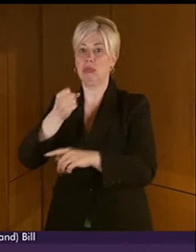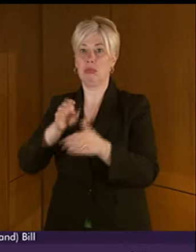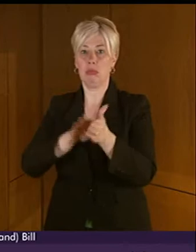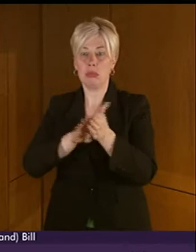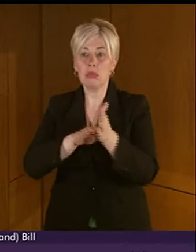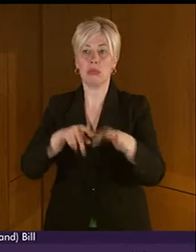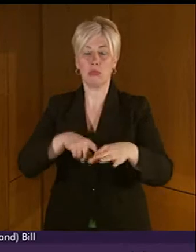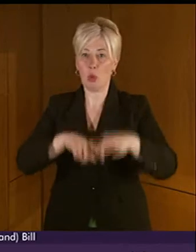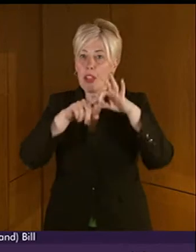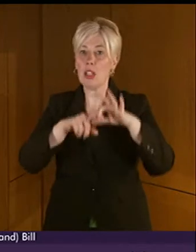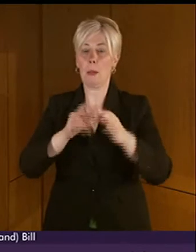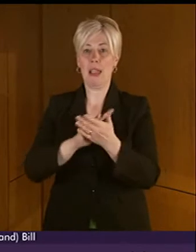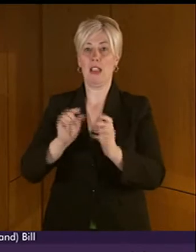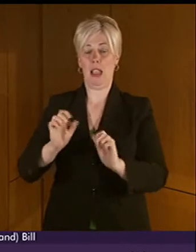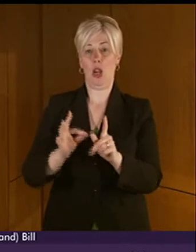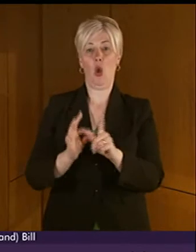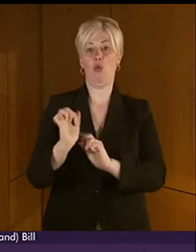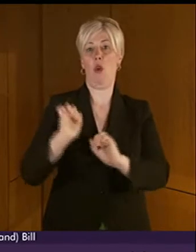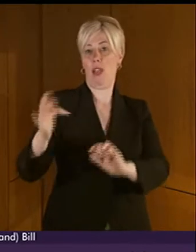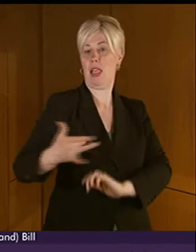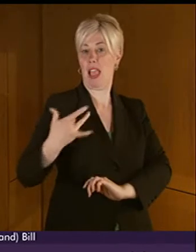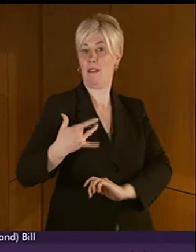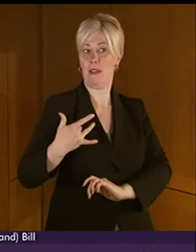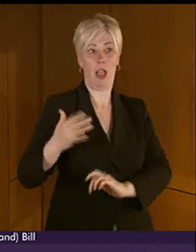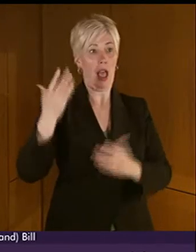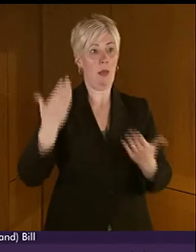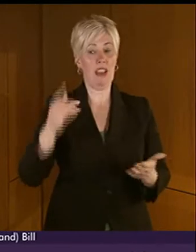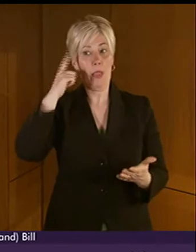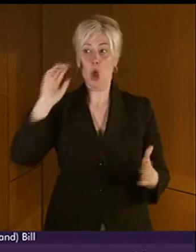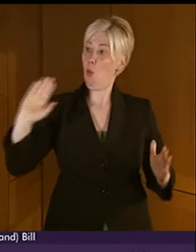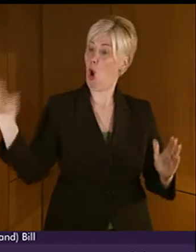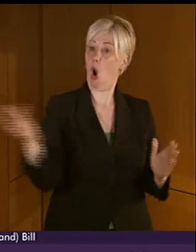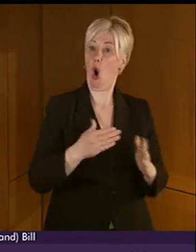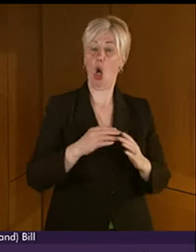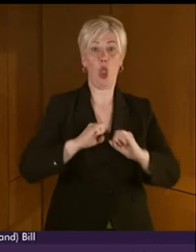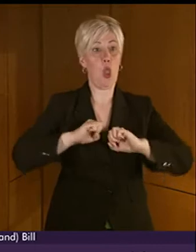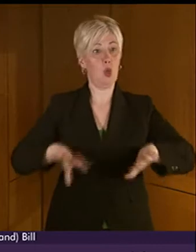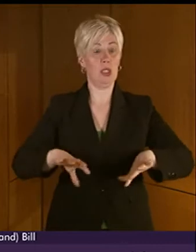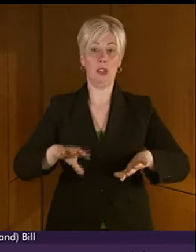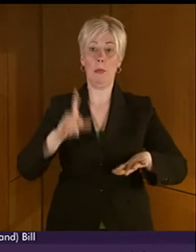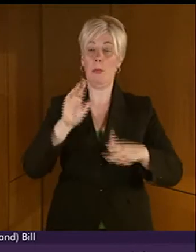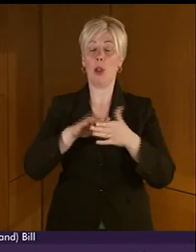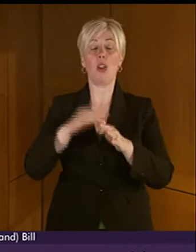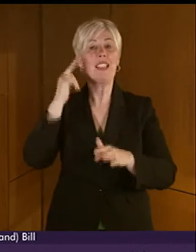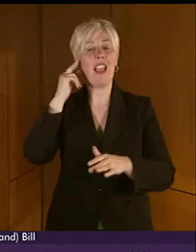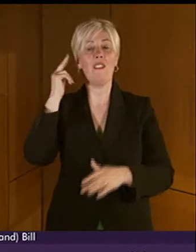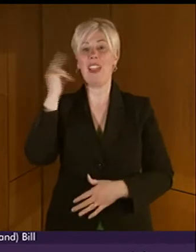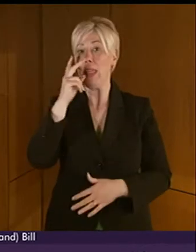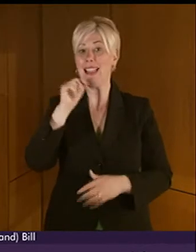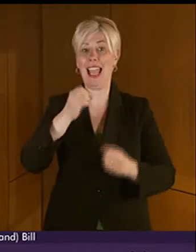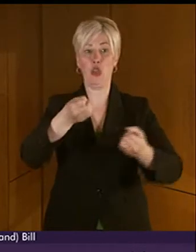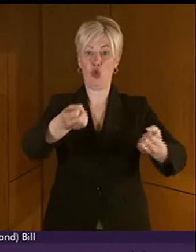As things stand, we are all missing out on what deaf and deafblind people have to offer. Now,